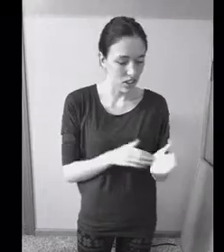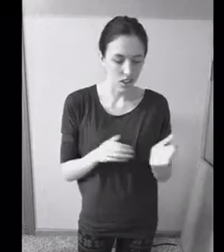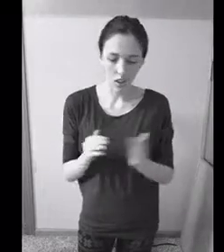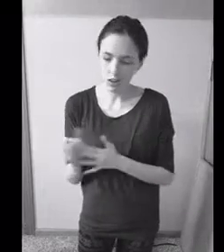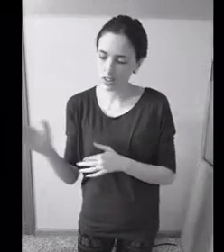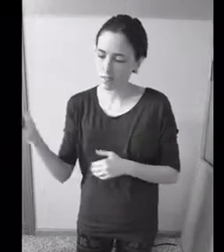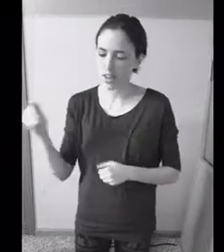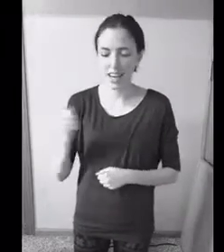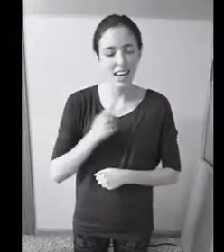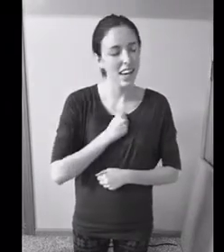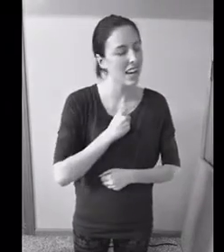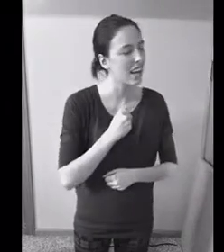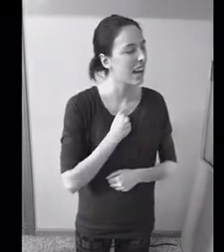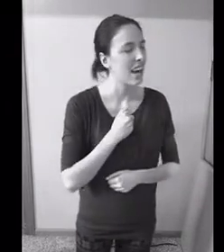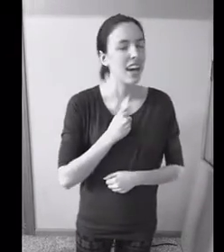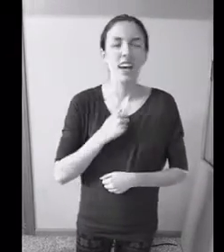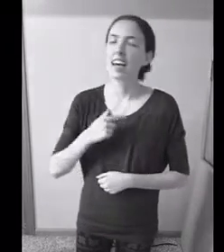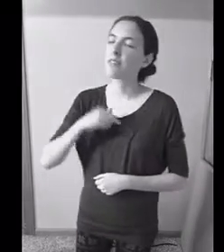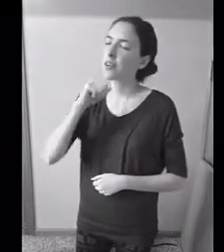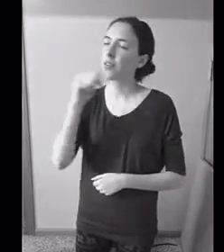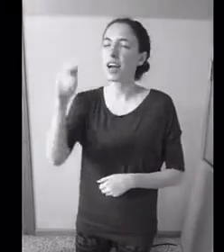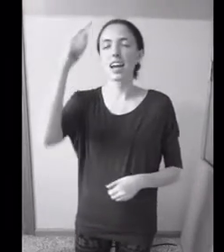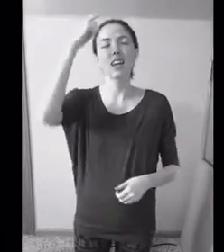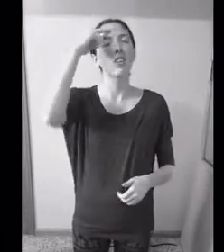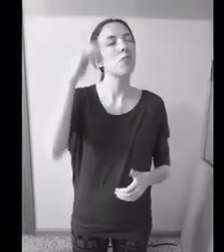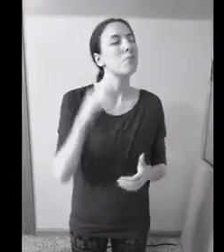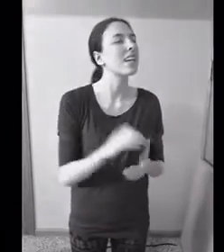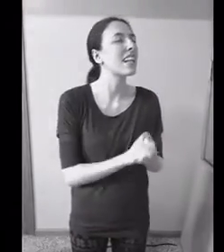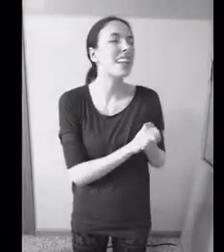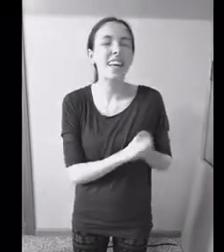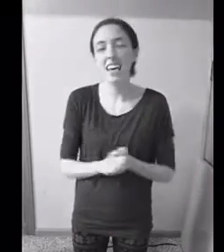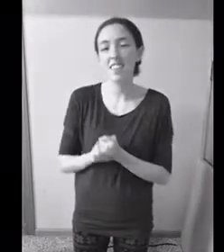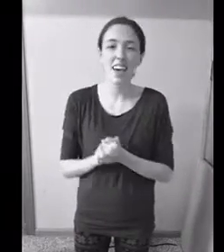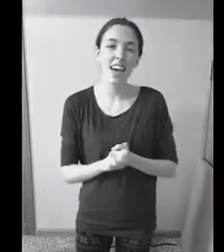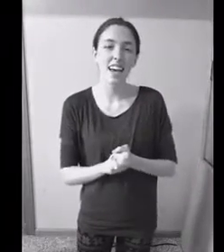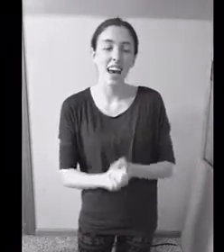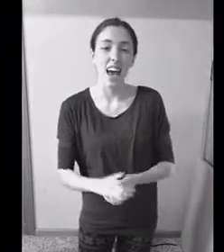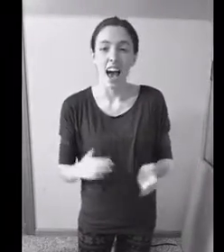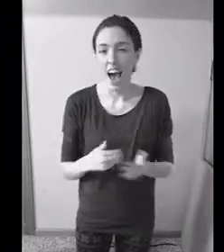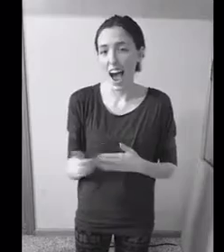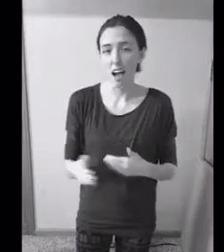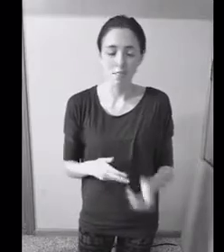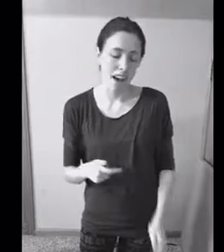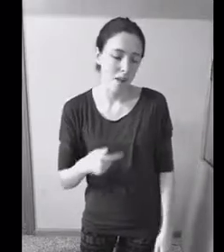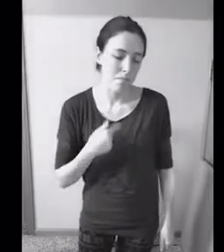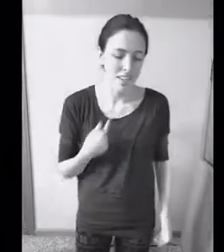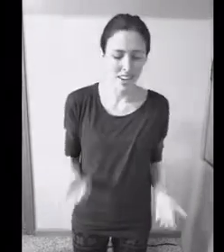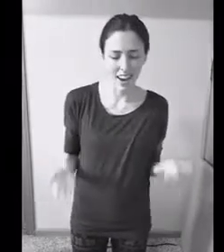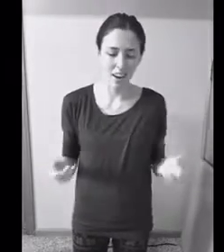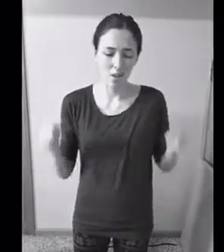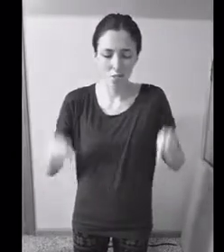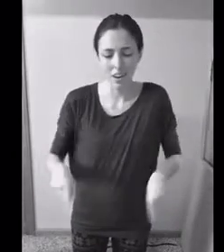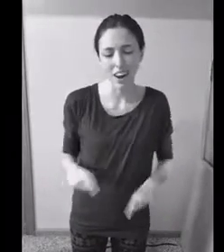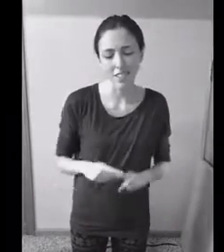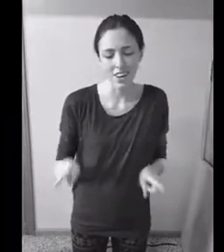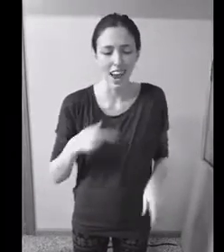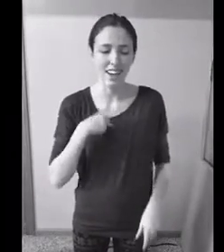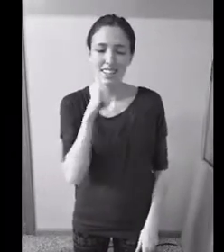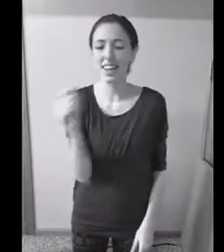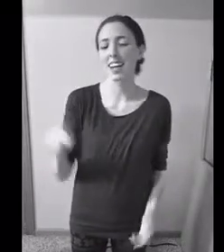holding me Even when I don't believe it I might be down but I'm not there